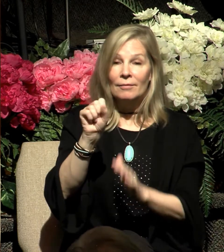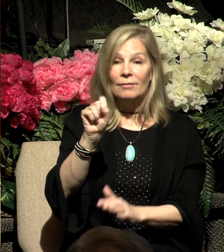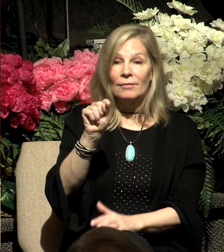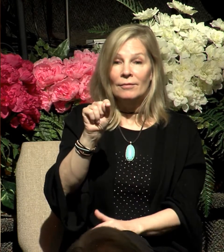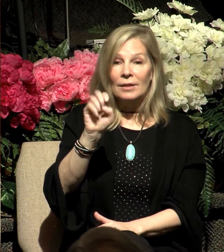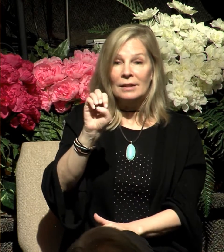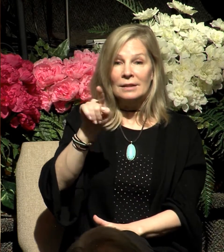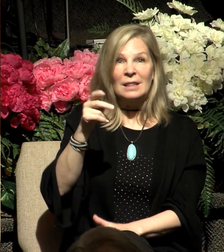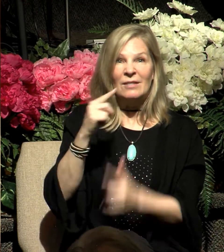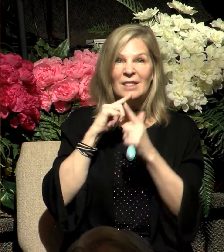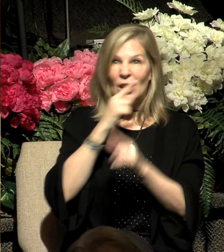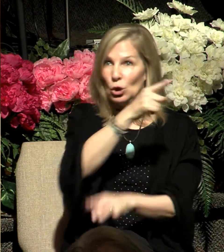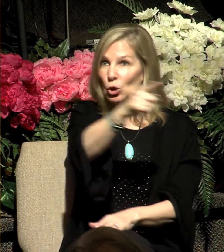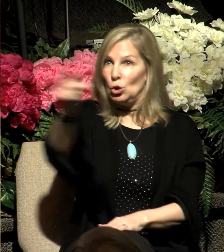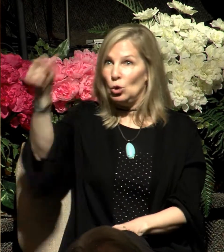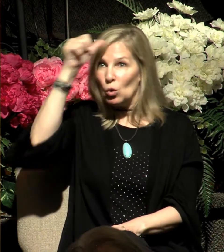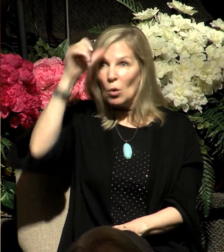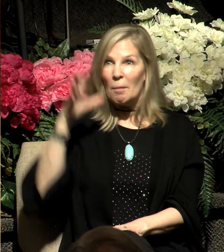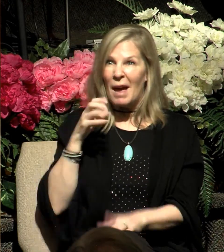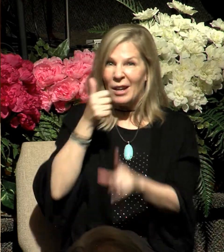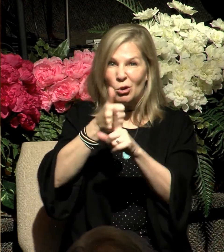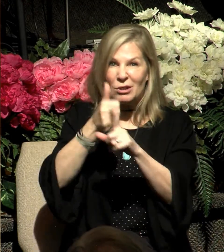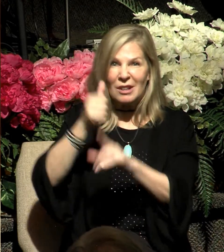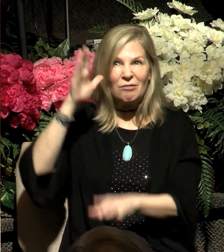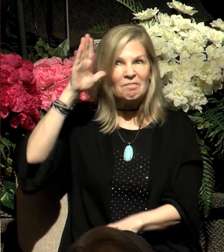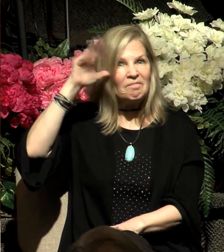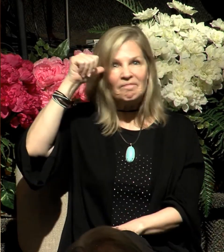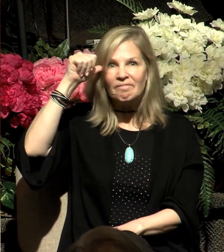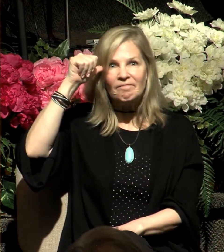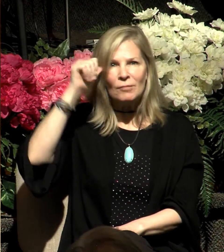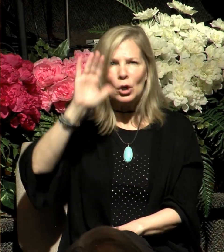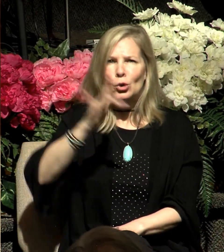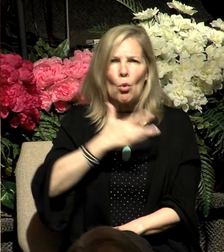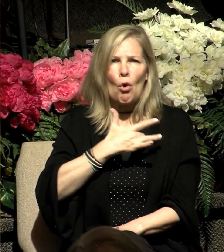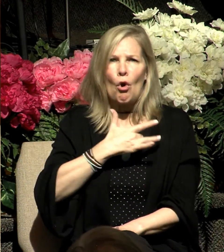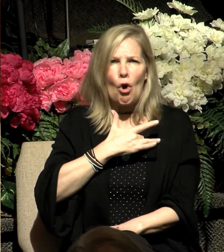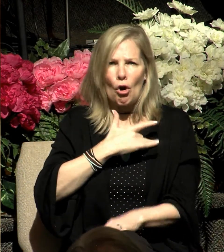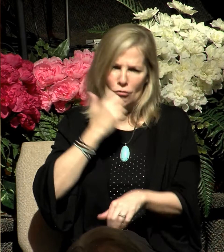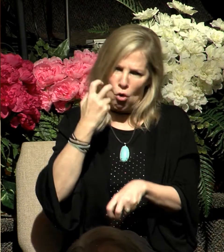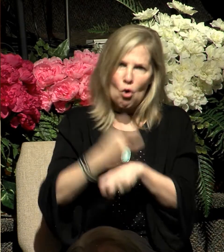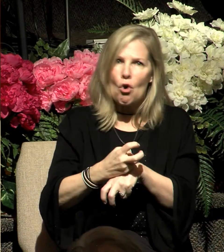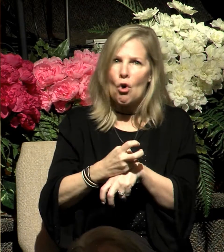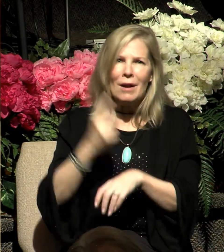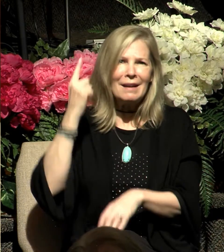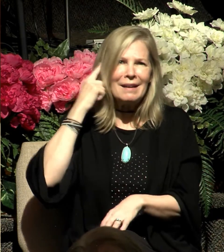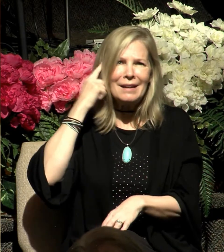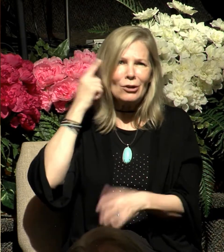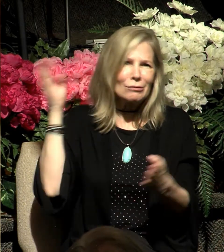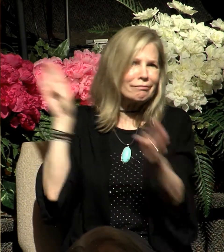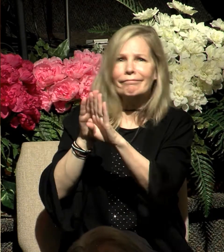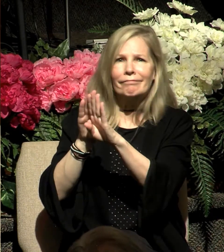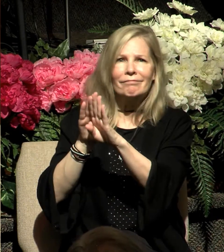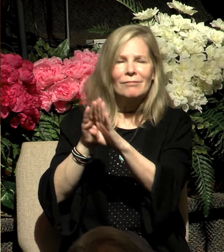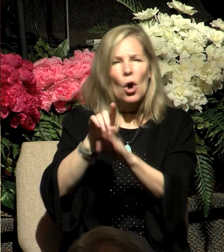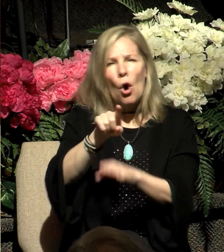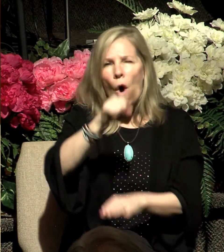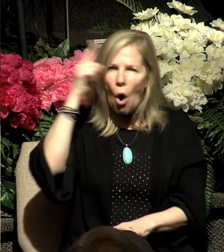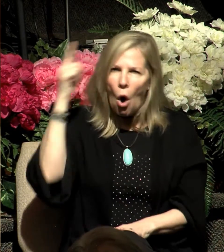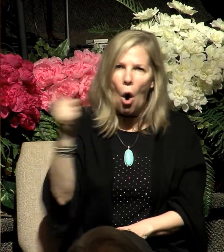-necked and uncircumcised in heart and ears are always resisting the Holy Spirit. You're doing just as your